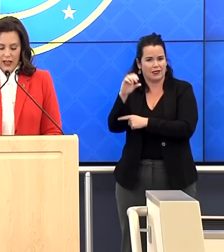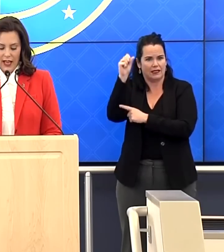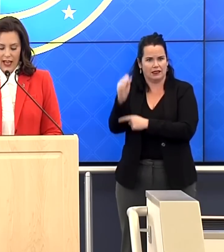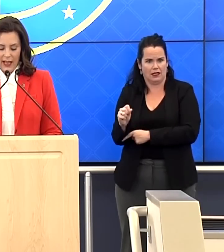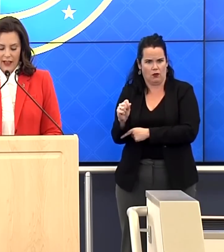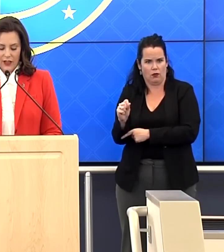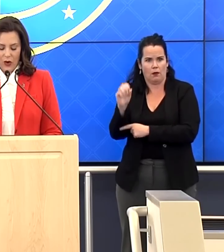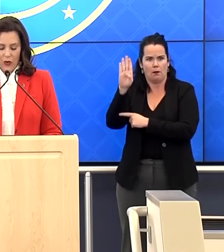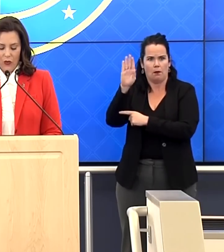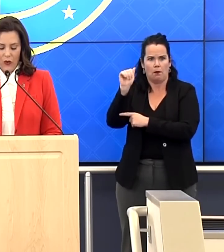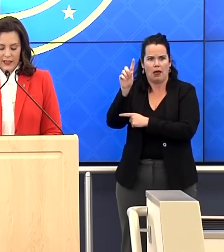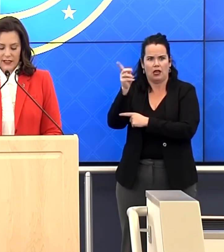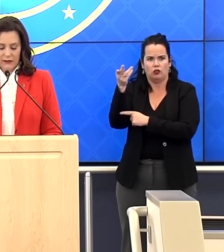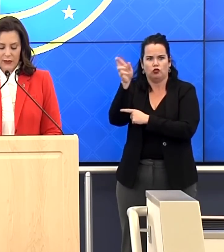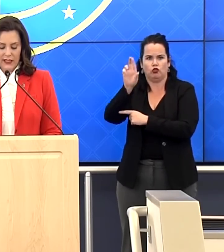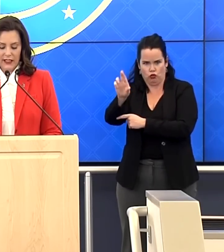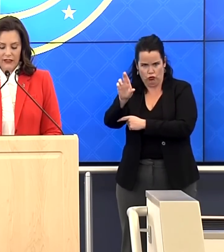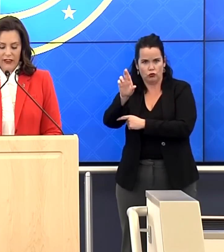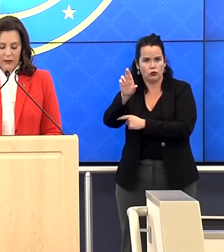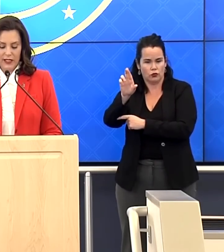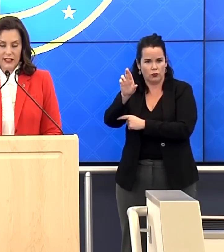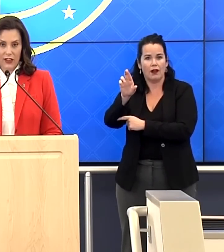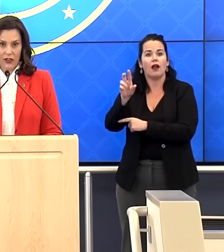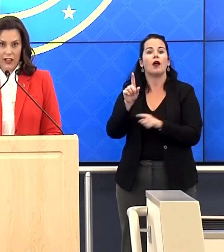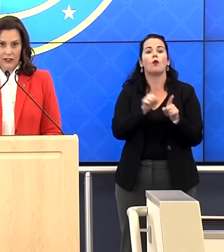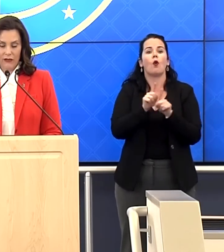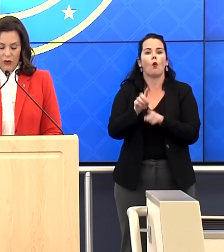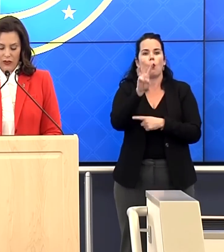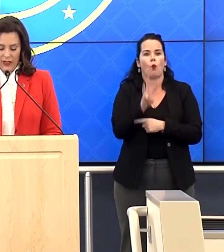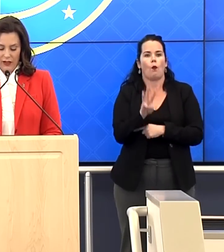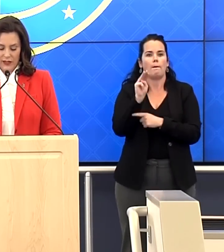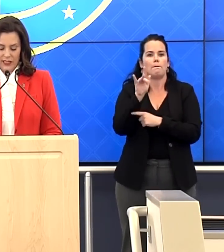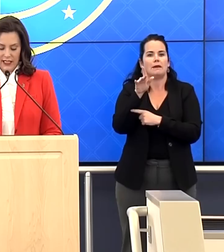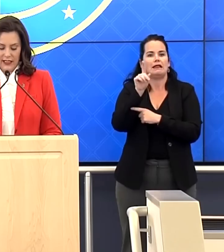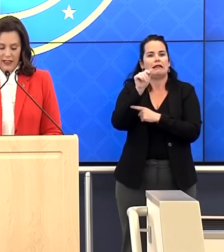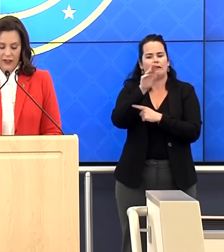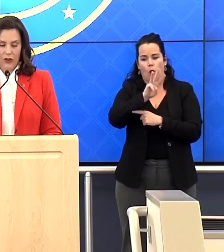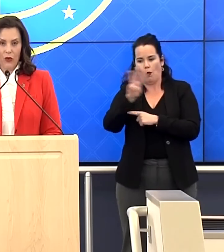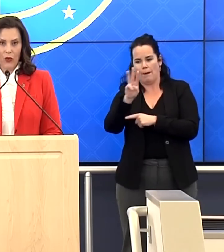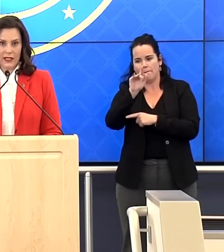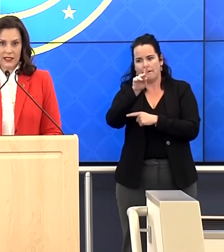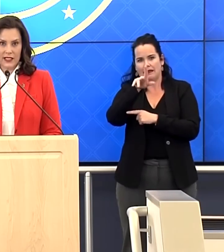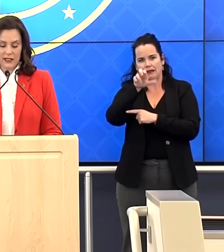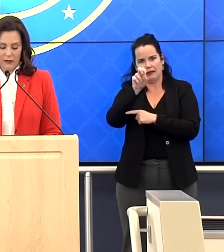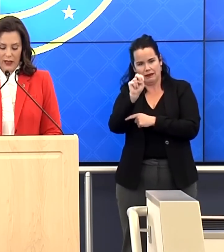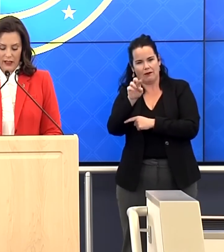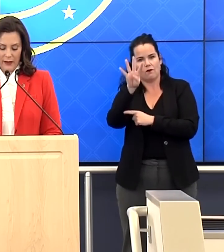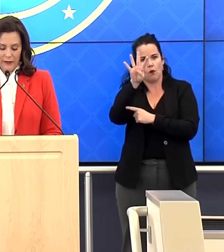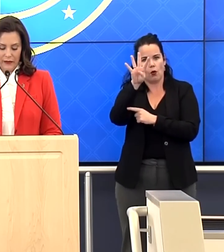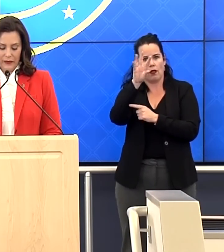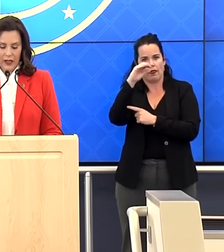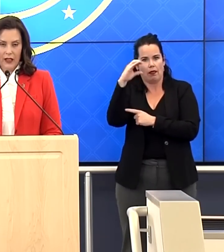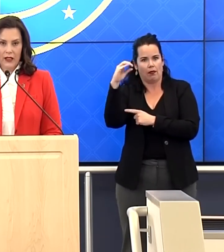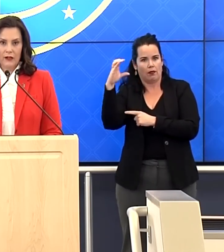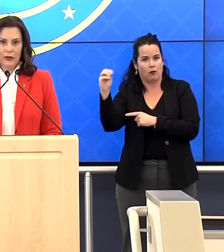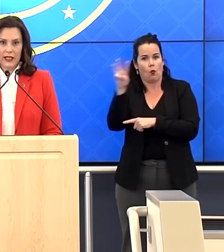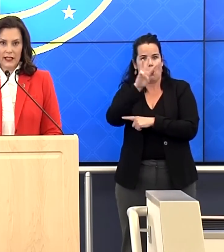and West Midland Family Center at 4011 West Isabella.